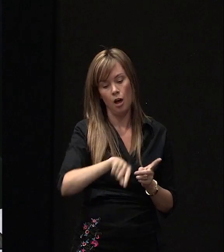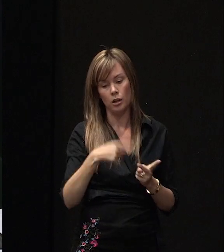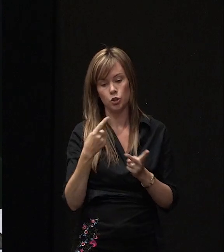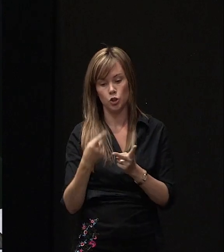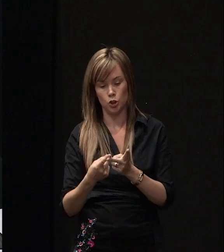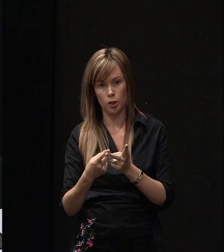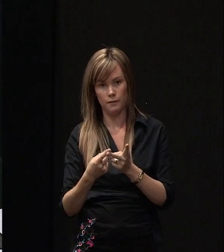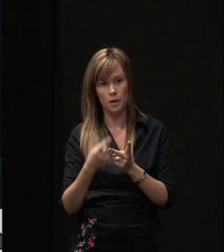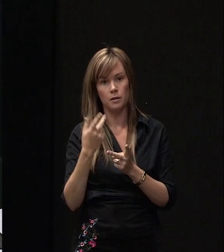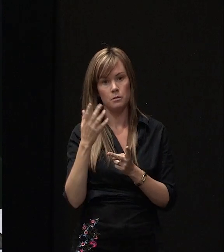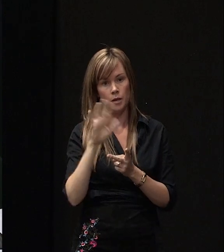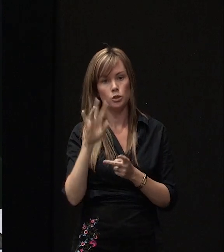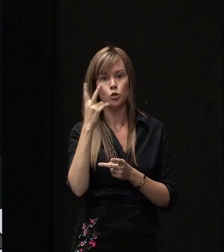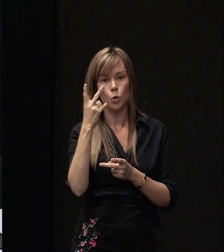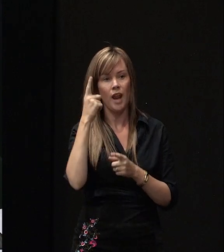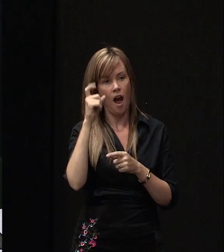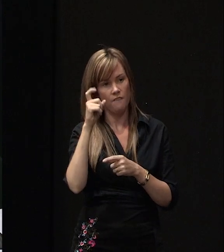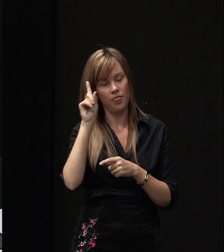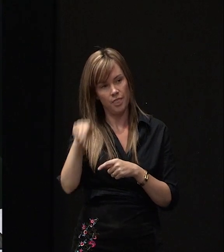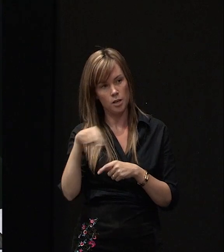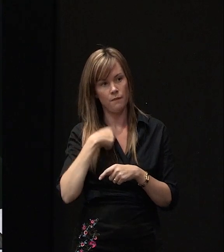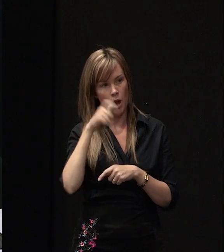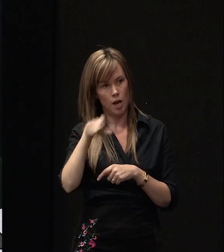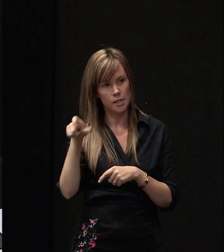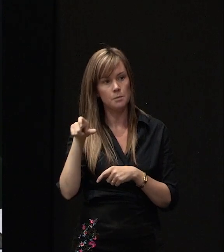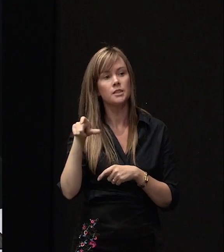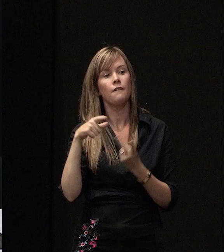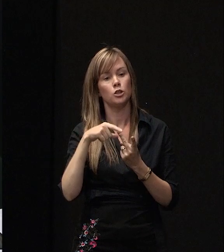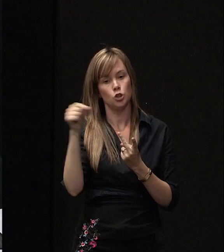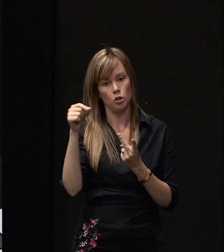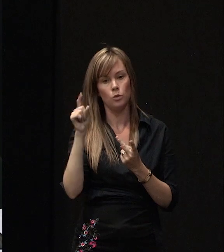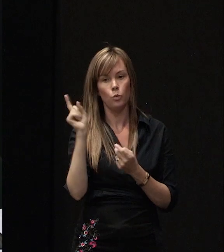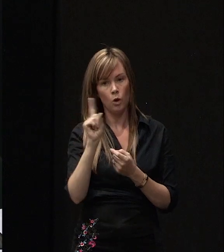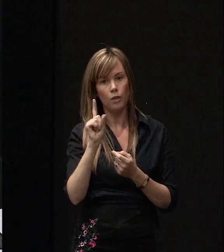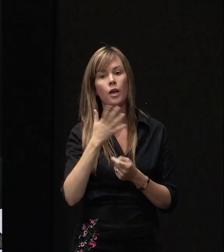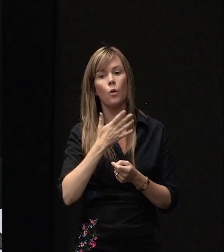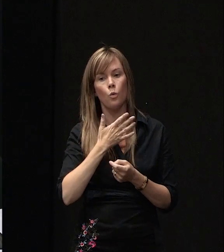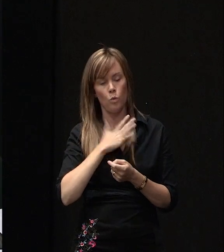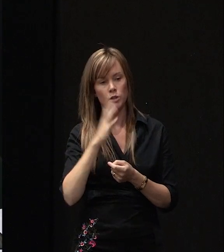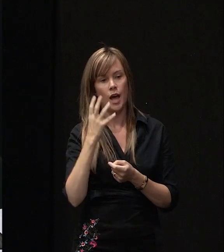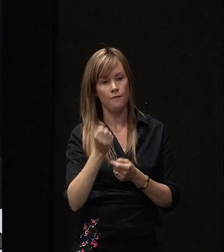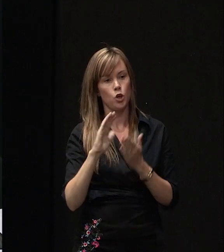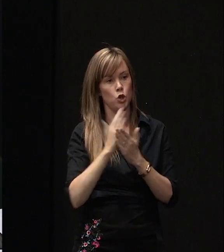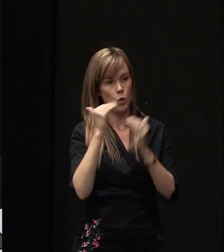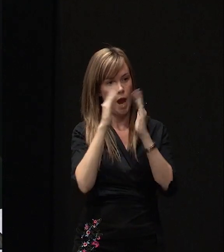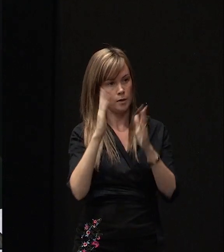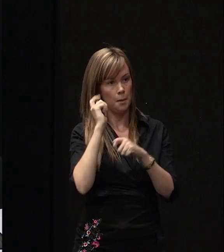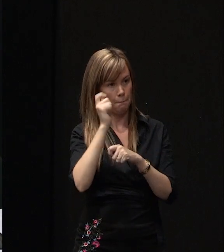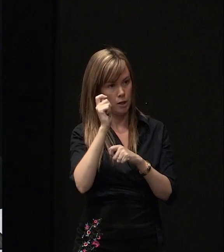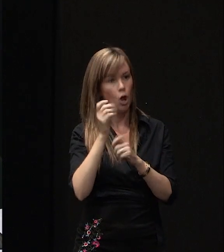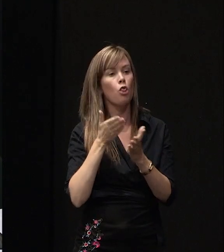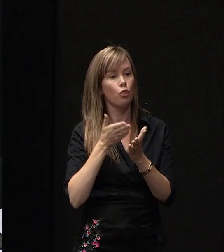approximately two and a half thousand of our customers have chosen that they will have their new house built through the